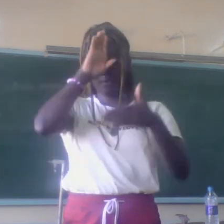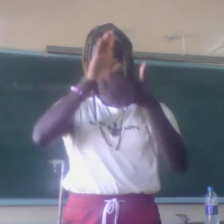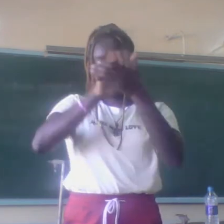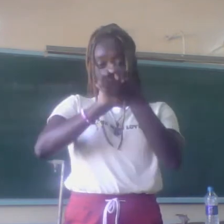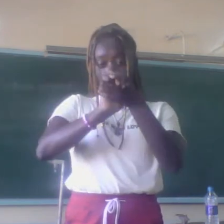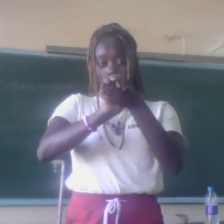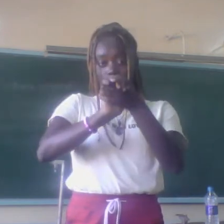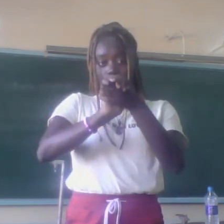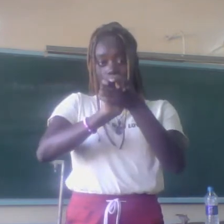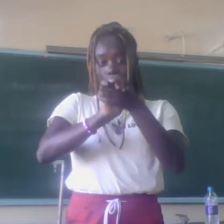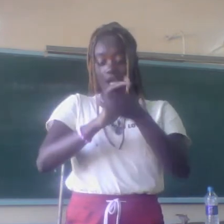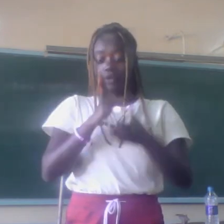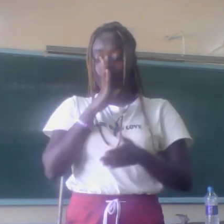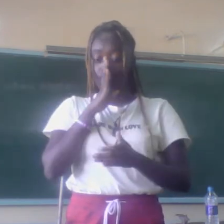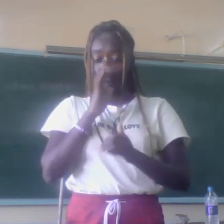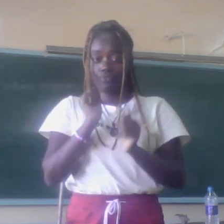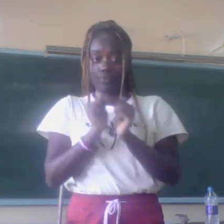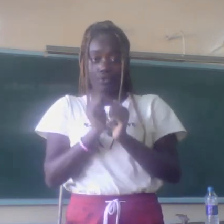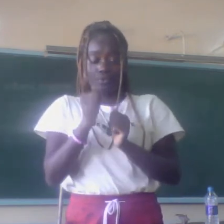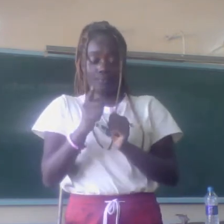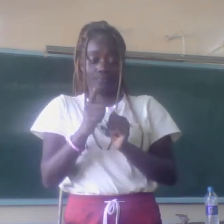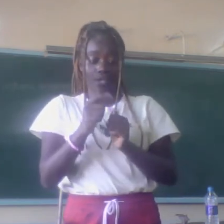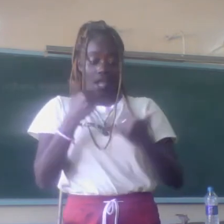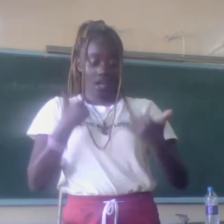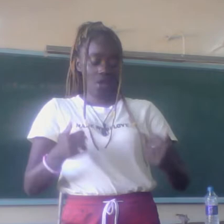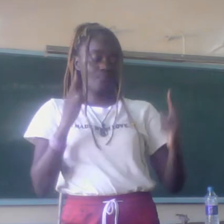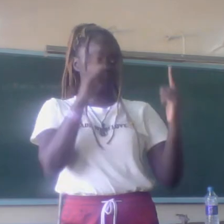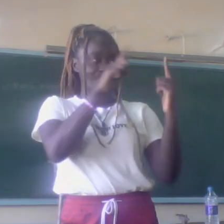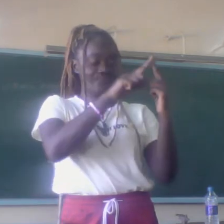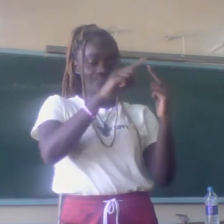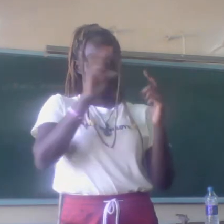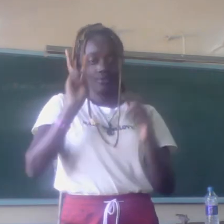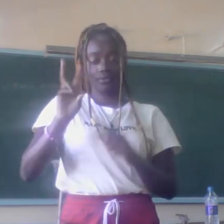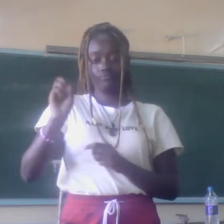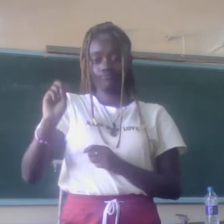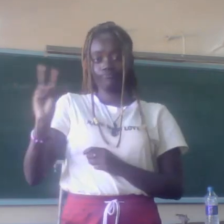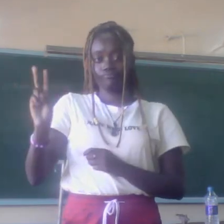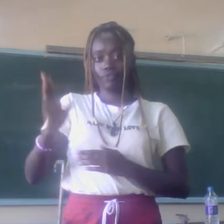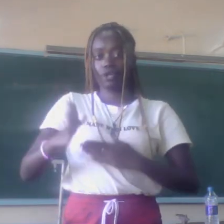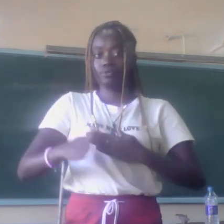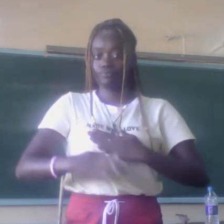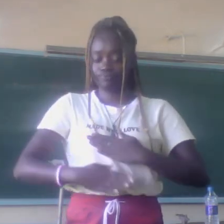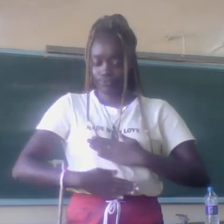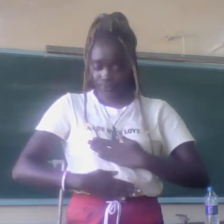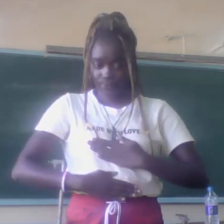now. All the way to 2022, and I want to assure you, Your Excellency, we are